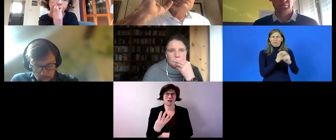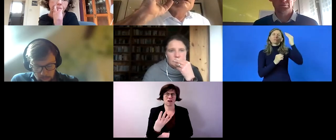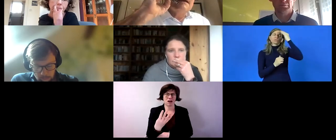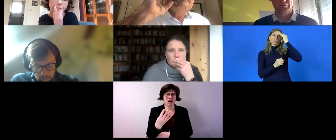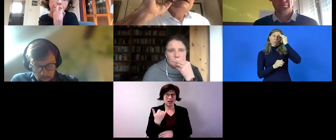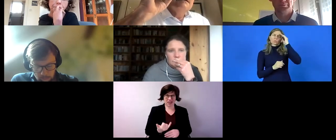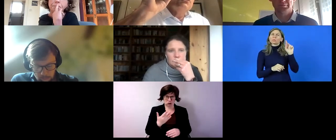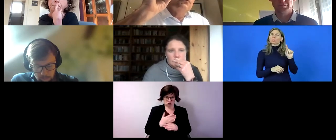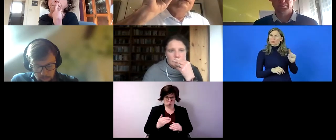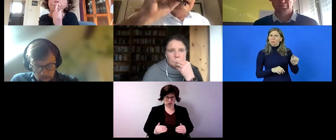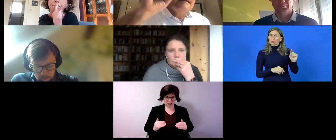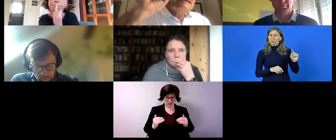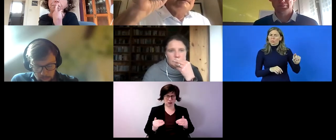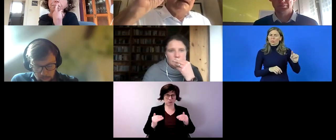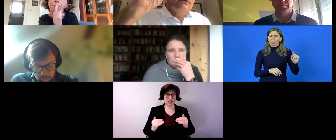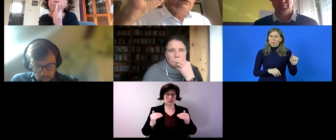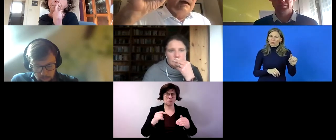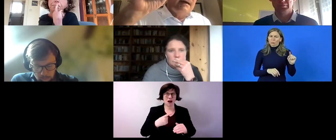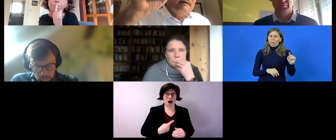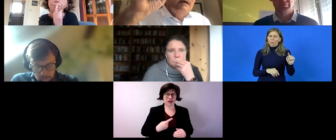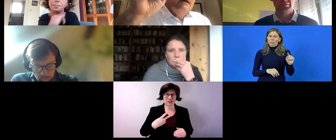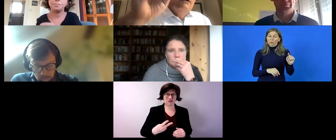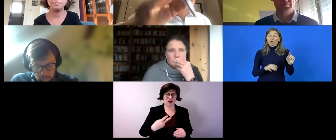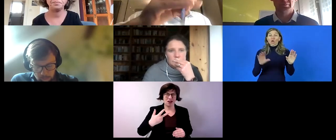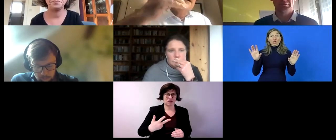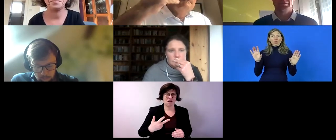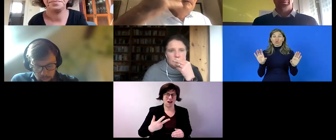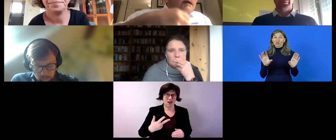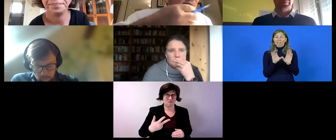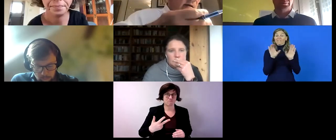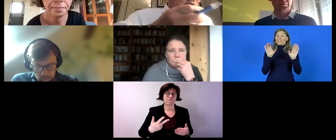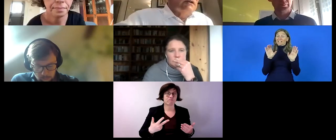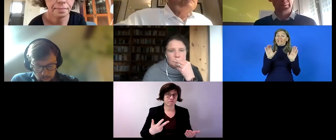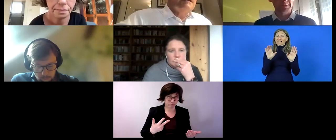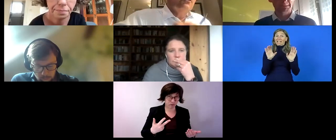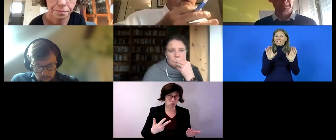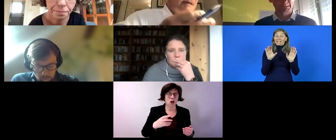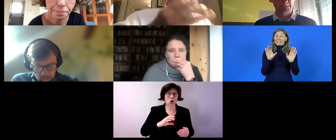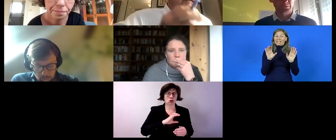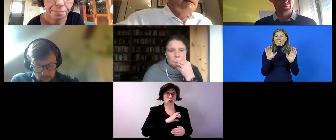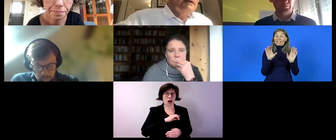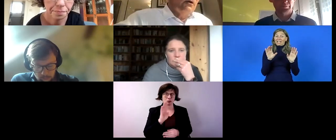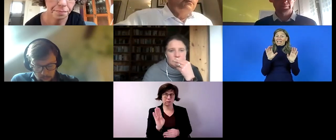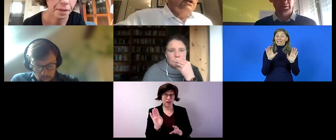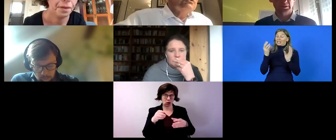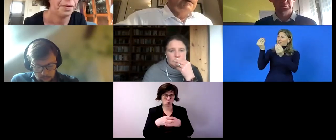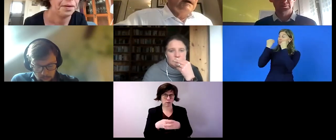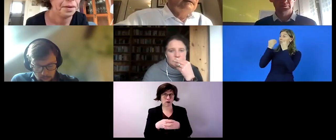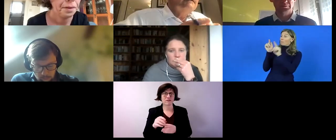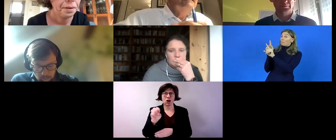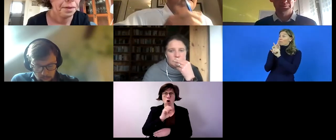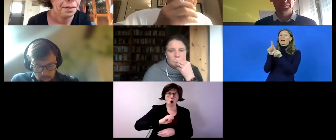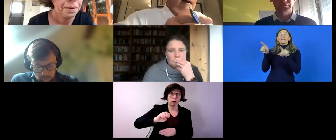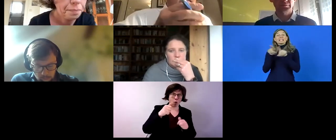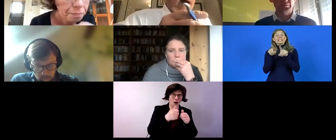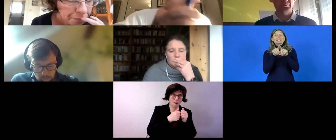the leaving certificate of an apprenticeship is equal to level four